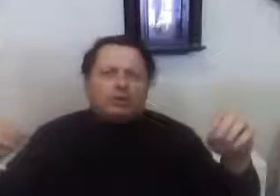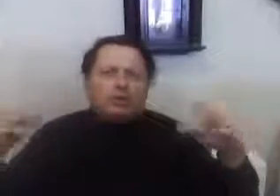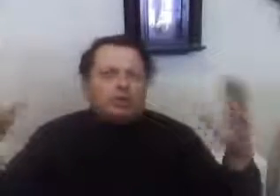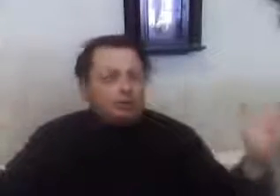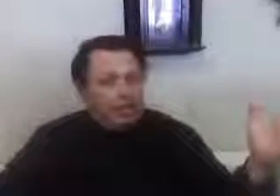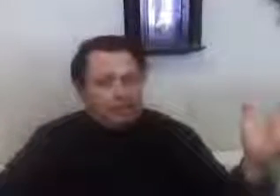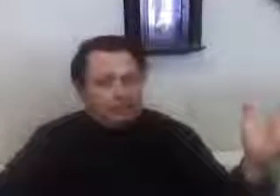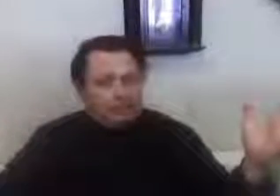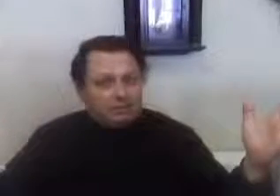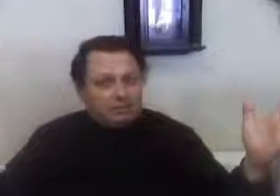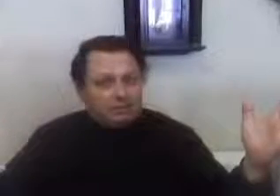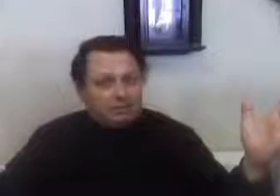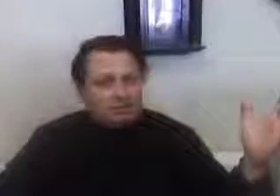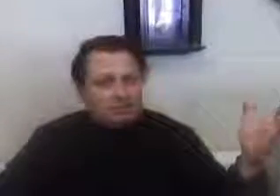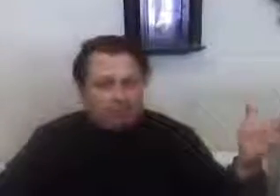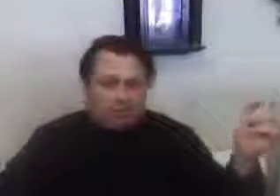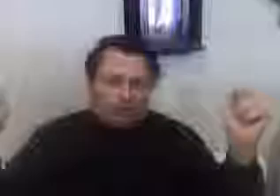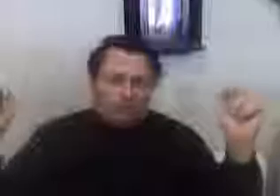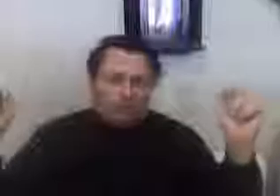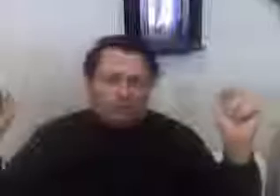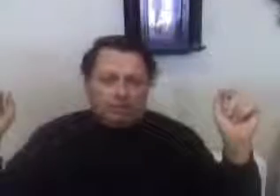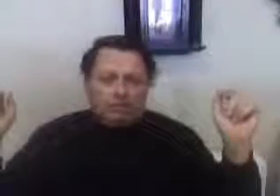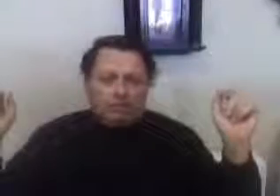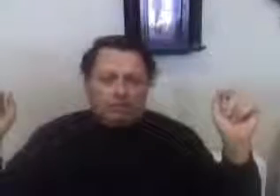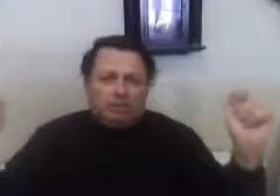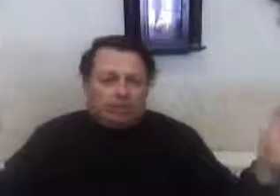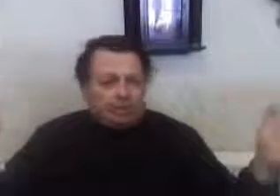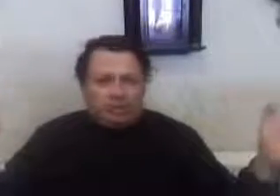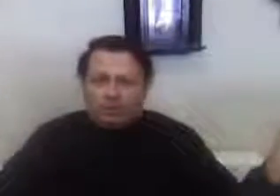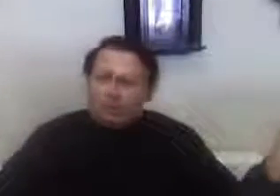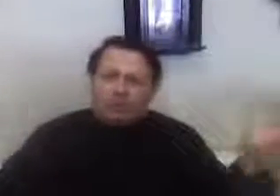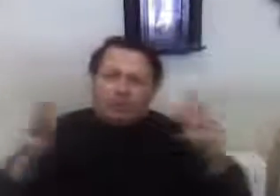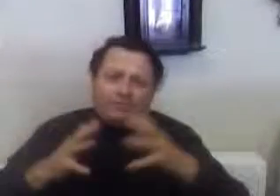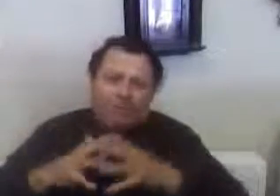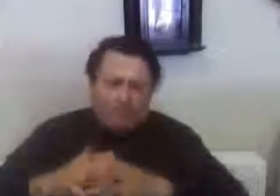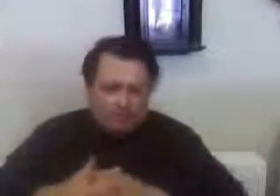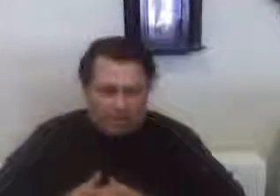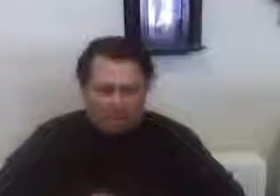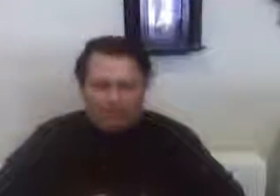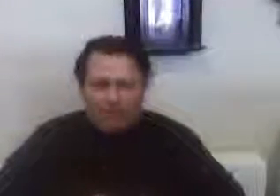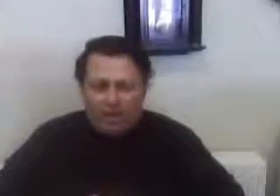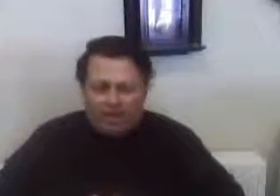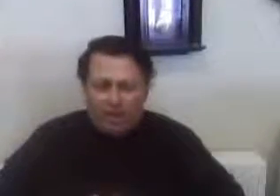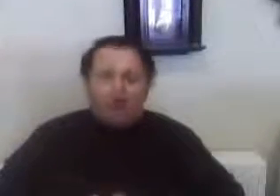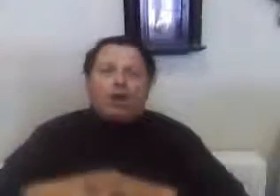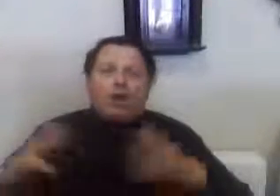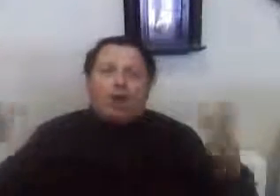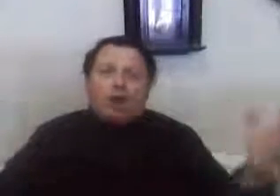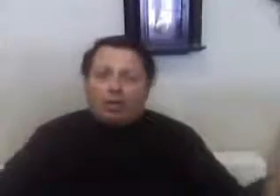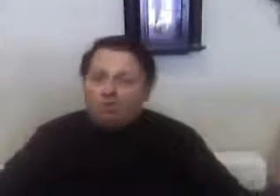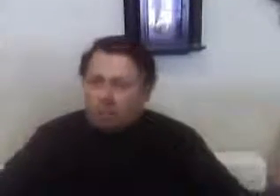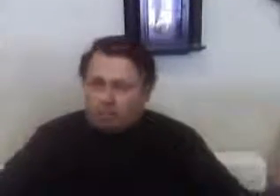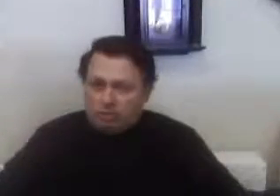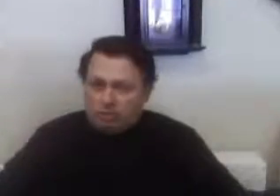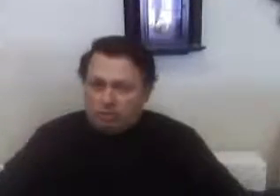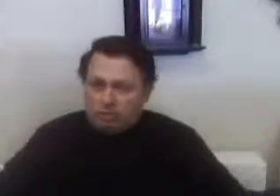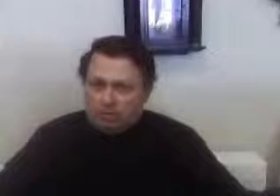or not to belong to a union. Also, unions have to understand fair union dues.